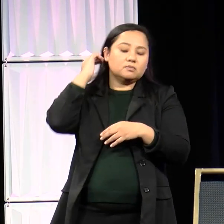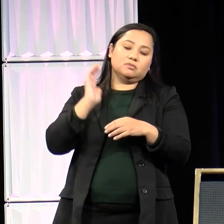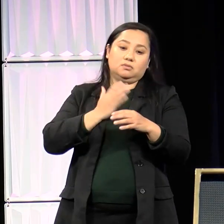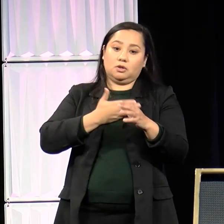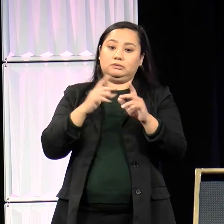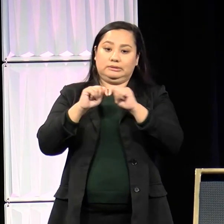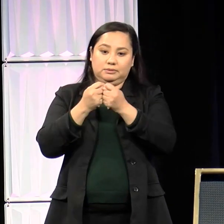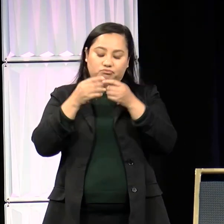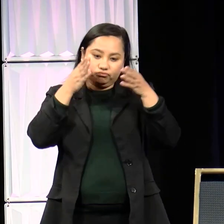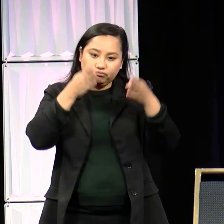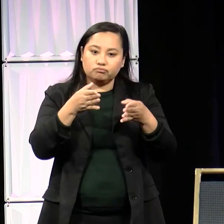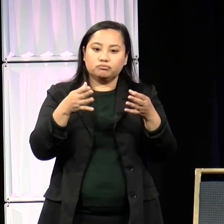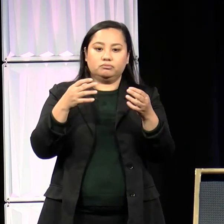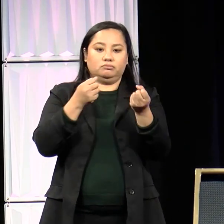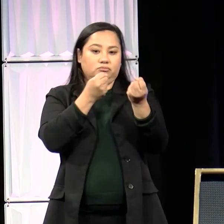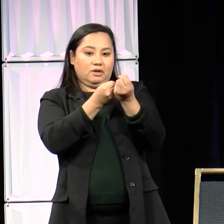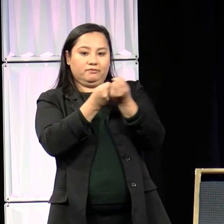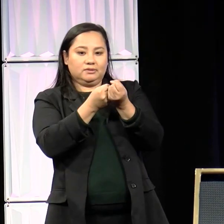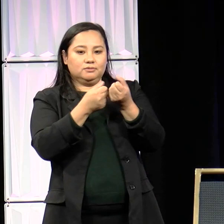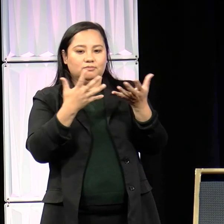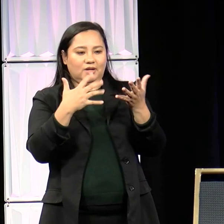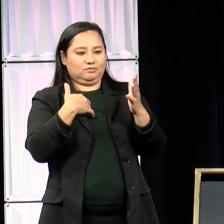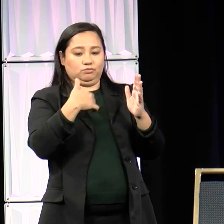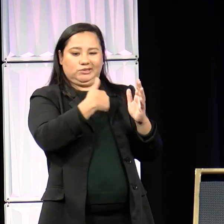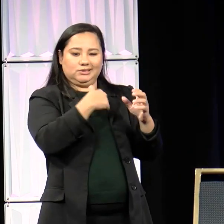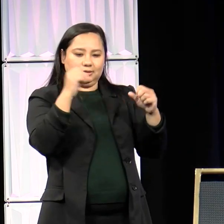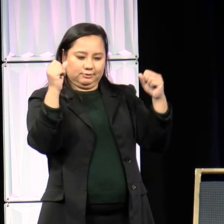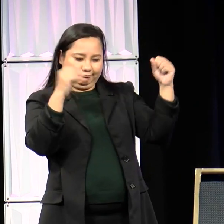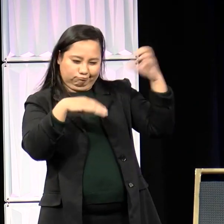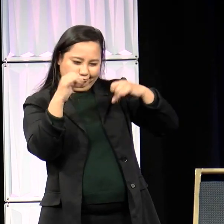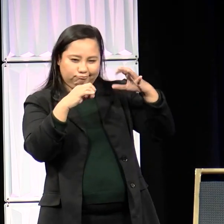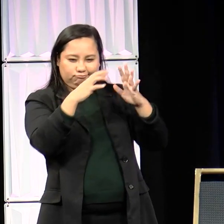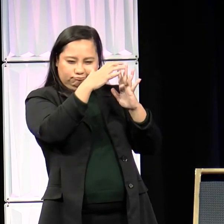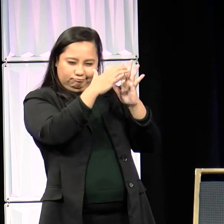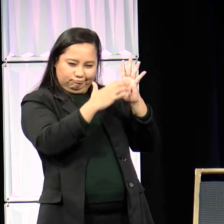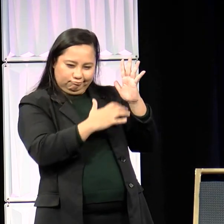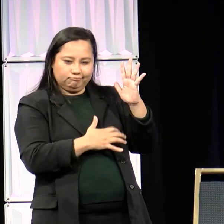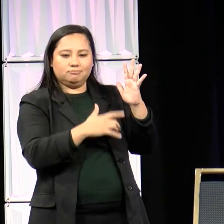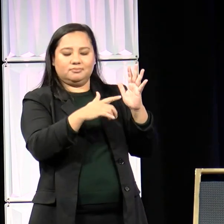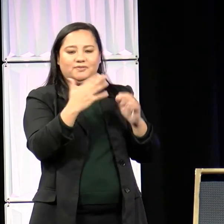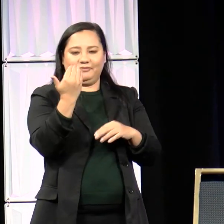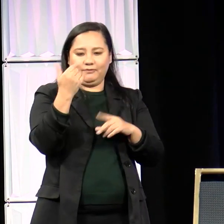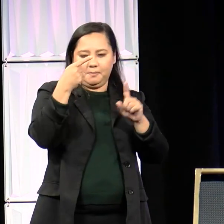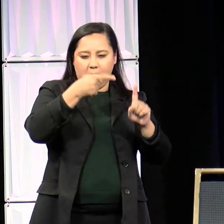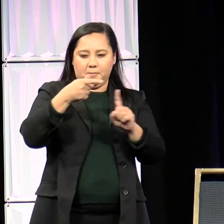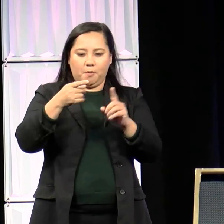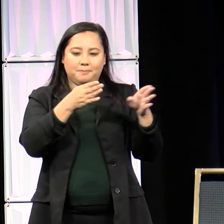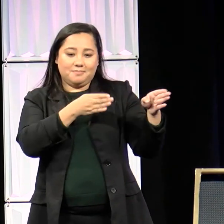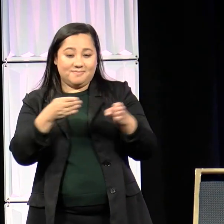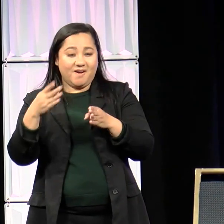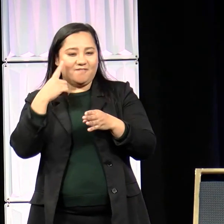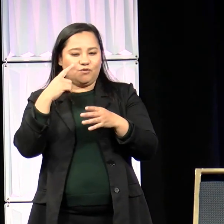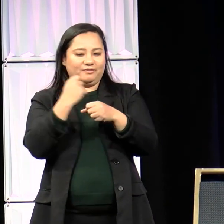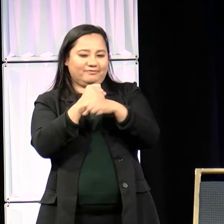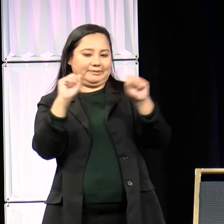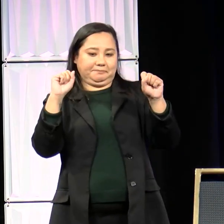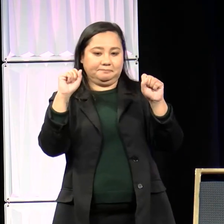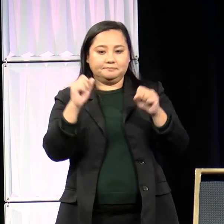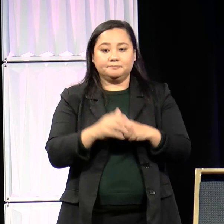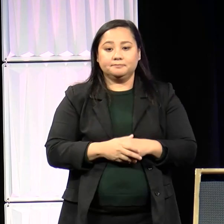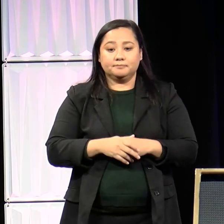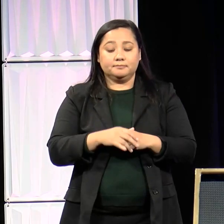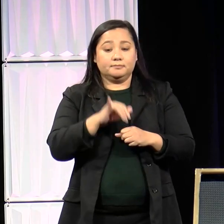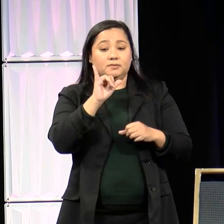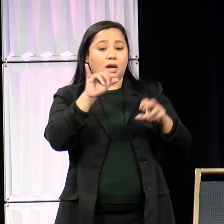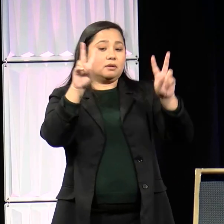Equity drafted a 15-point plan for black youth's reproductive freedom. That memo is titled, We Remember,